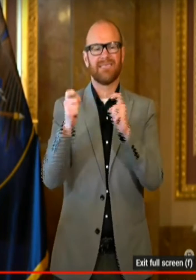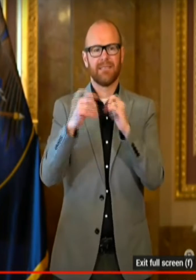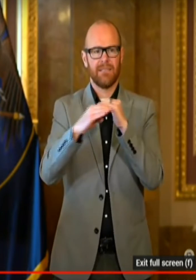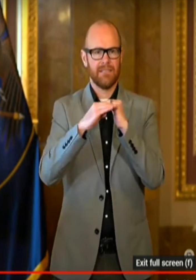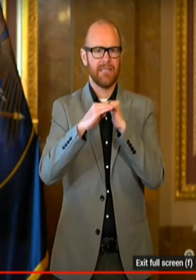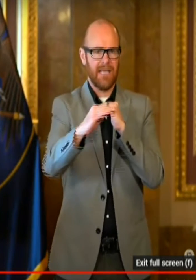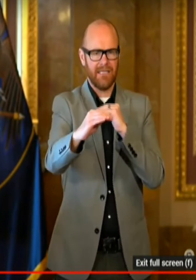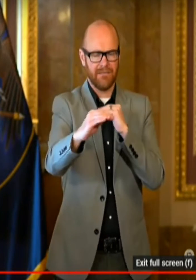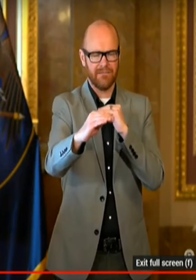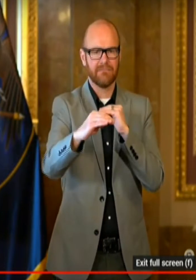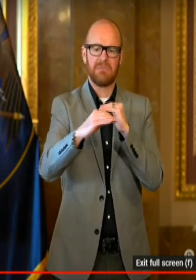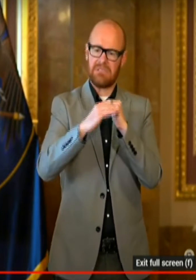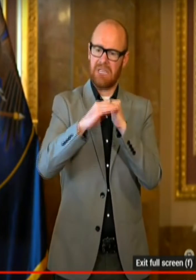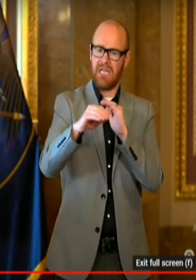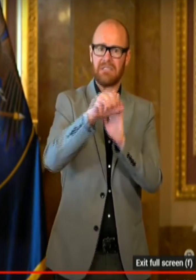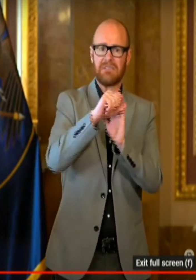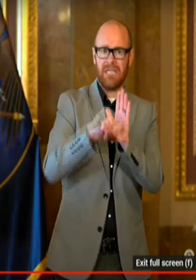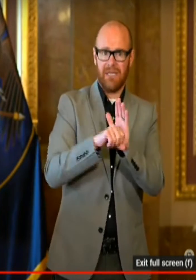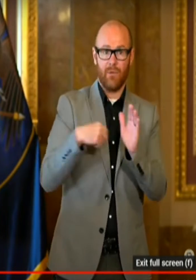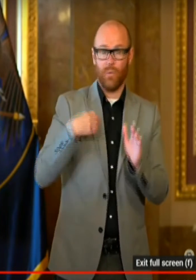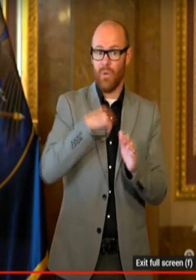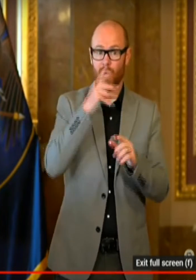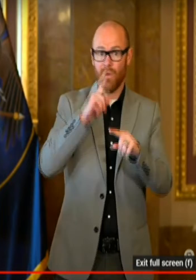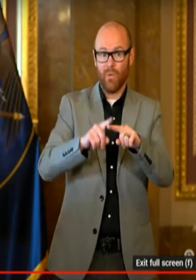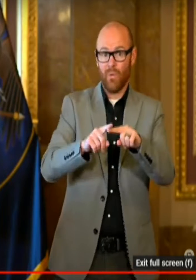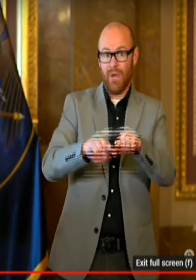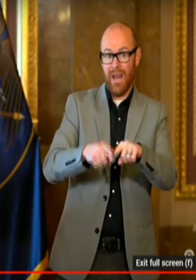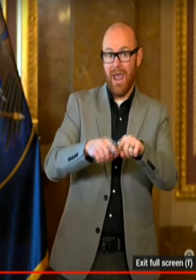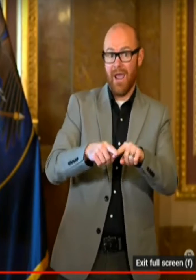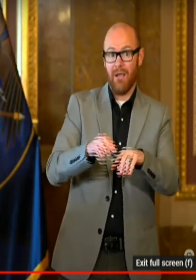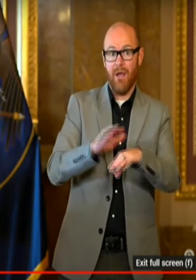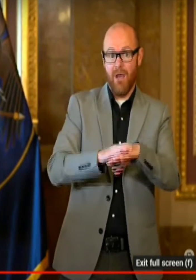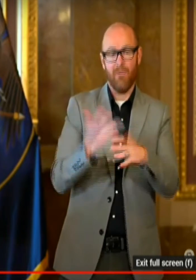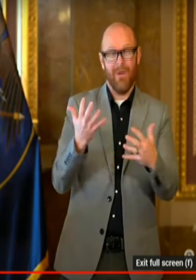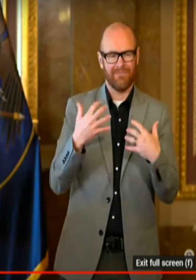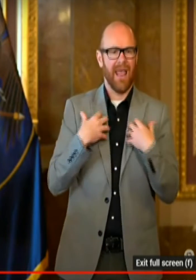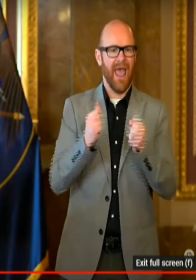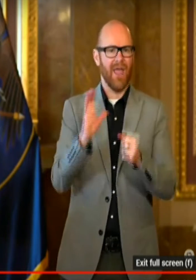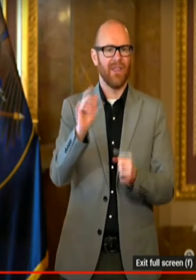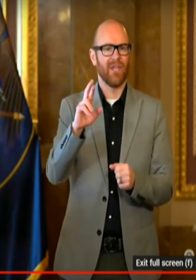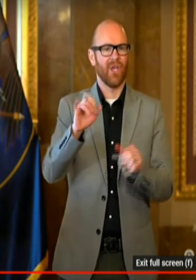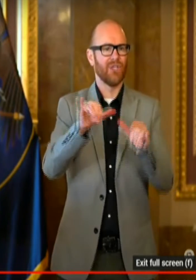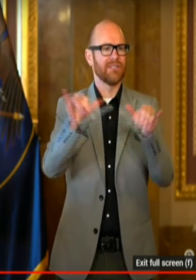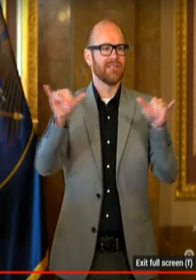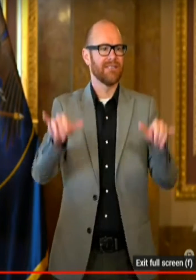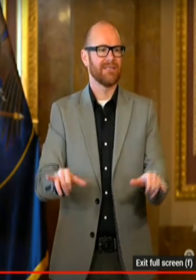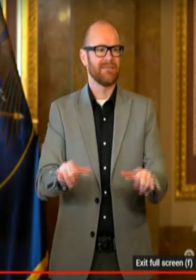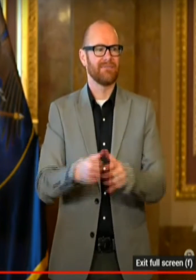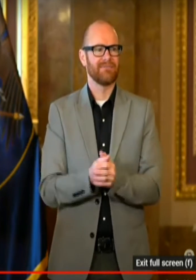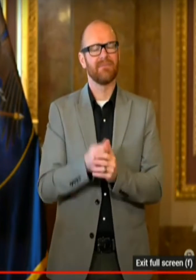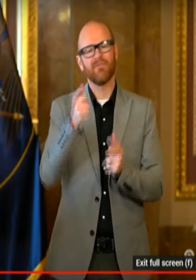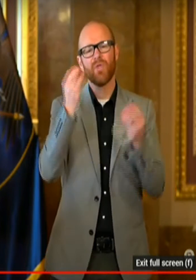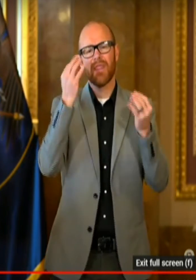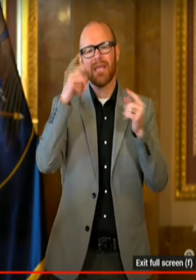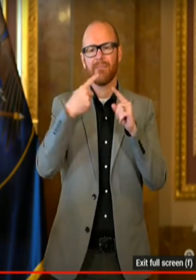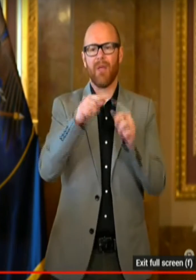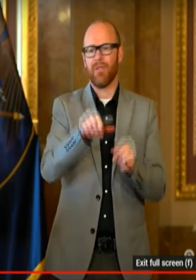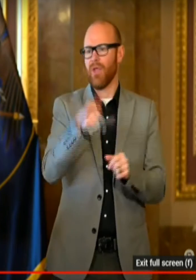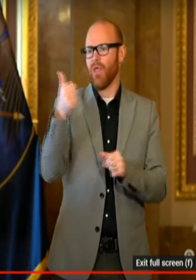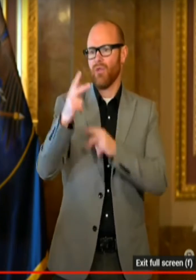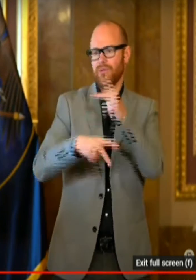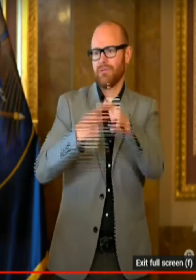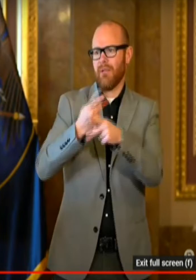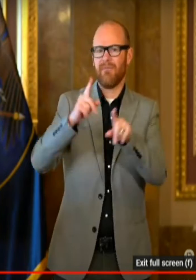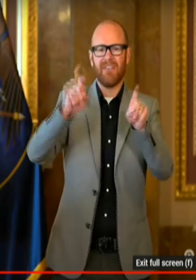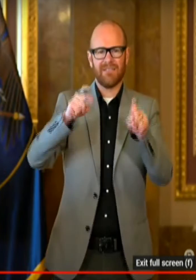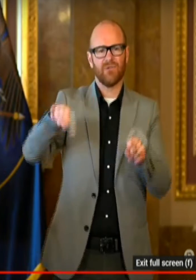we move into the steady state, we're going to be relying primarily on our health care systems. So you think about the other types of testing you traditionally get that